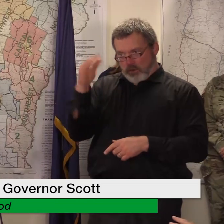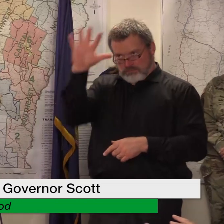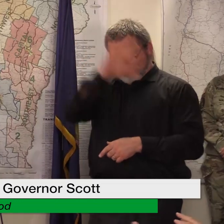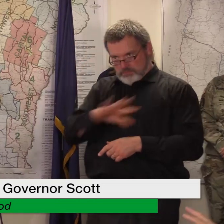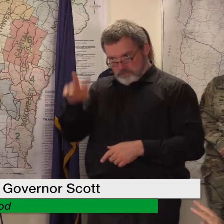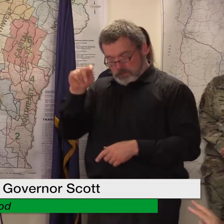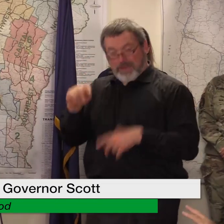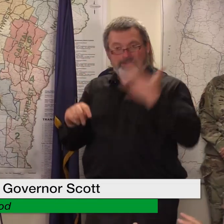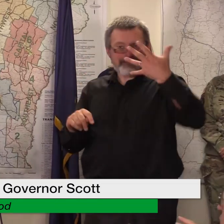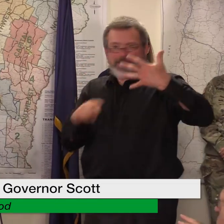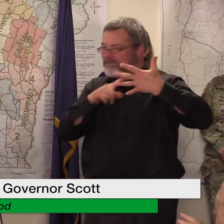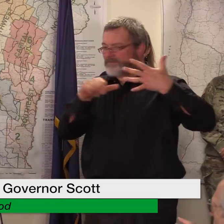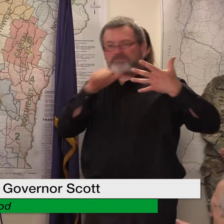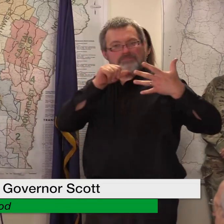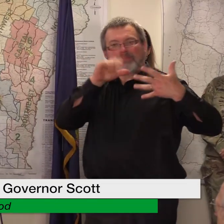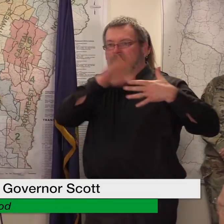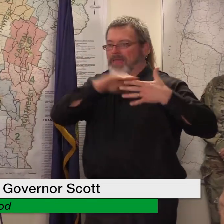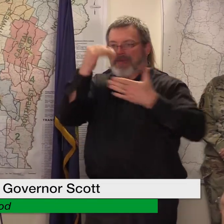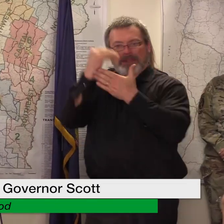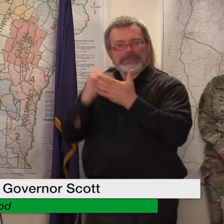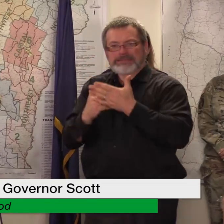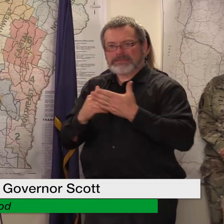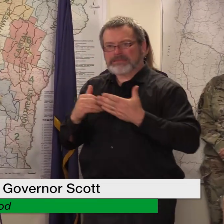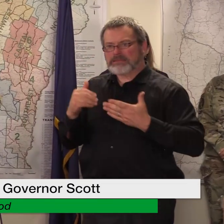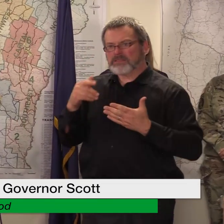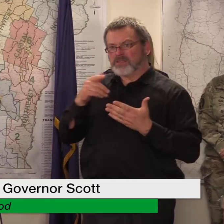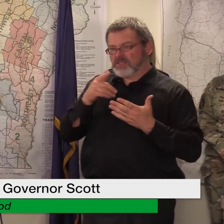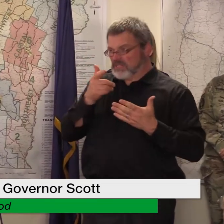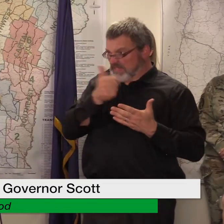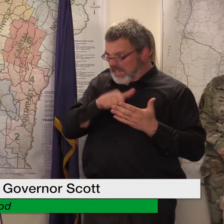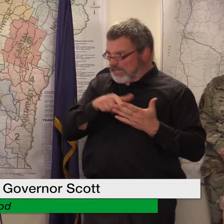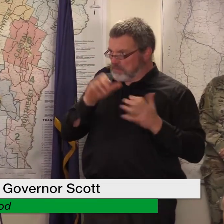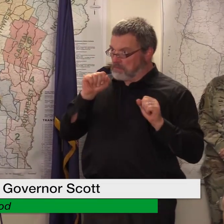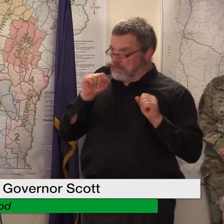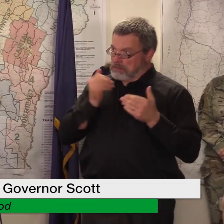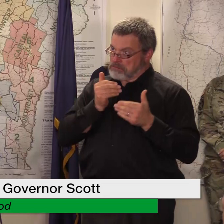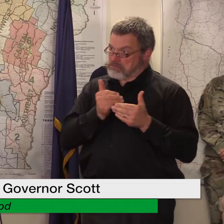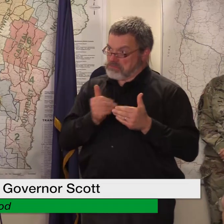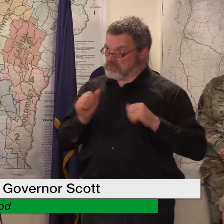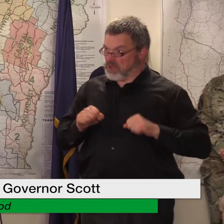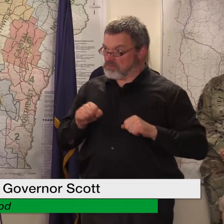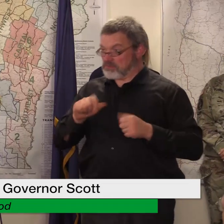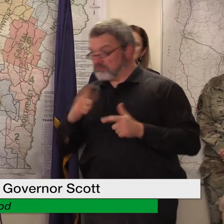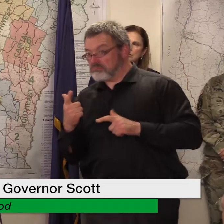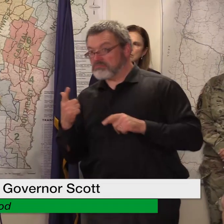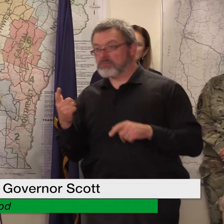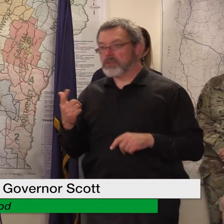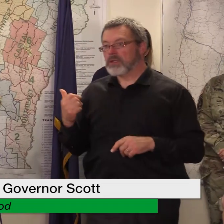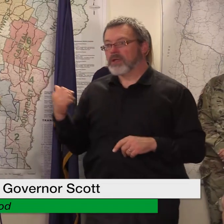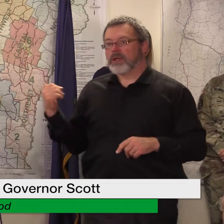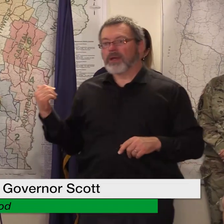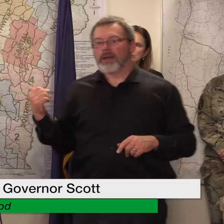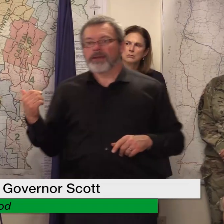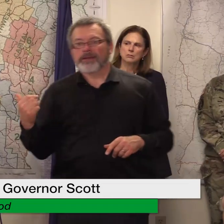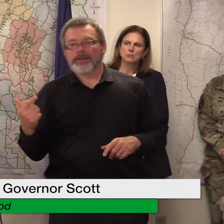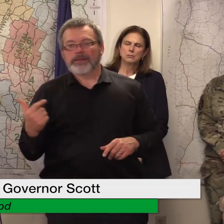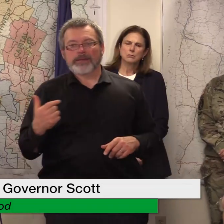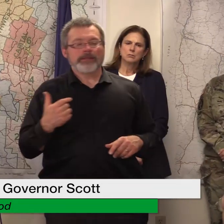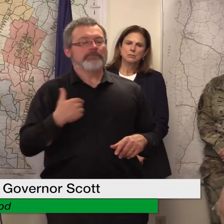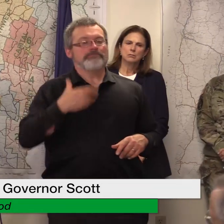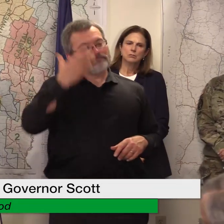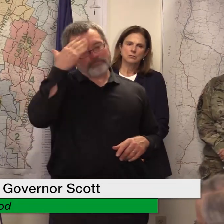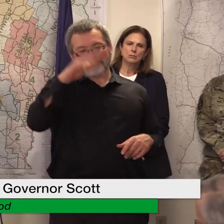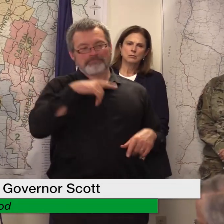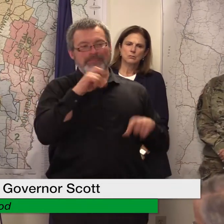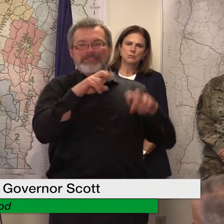remaining five are close to qualifying i don't know we continue to work with the state on doing assessments and that's why the 2-1-1